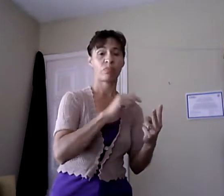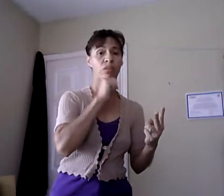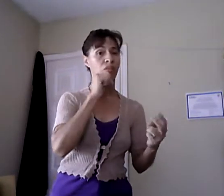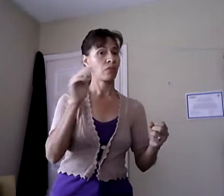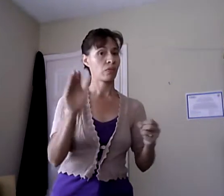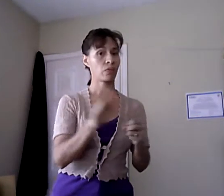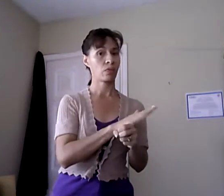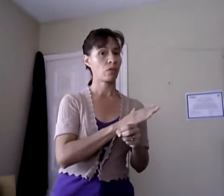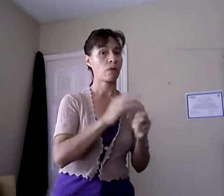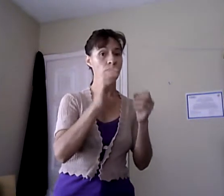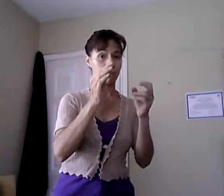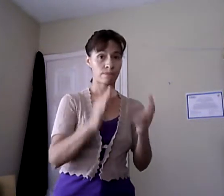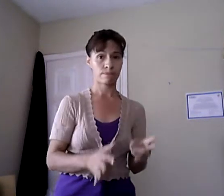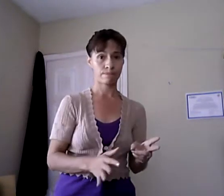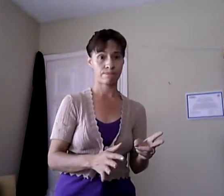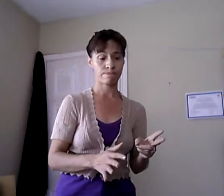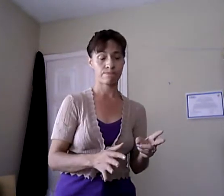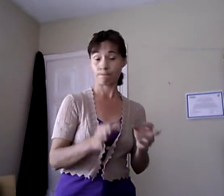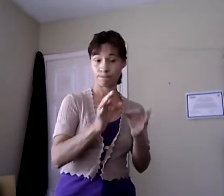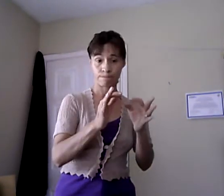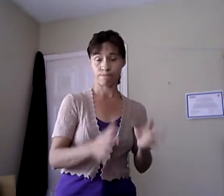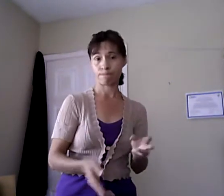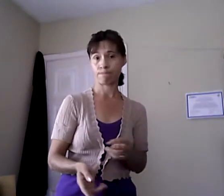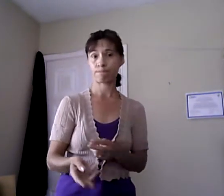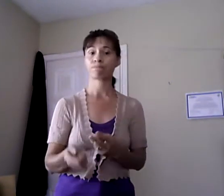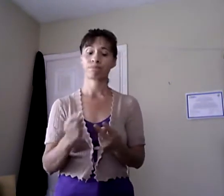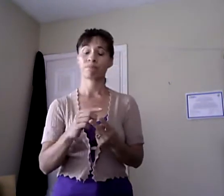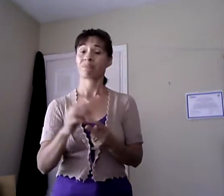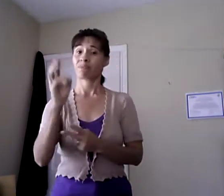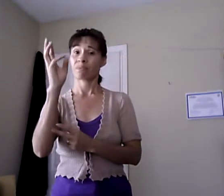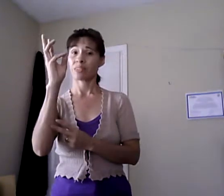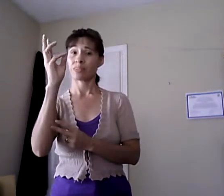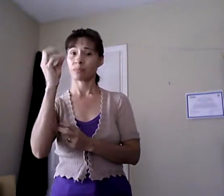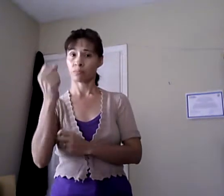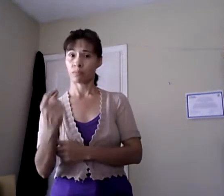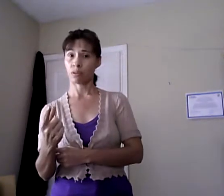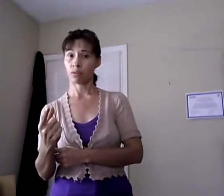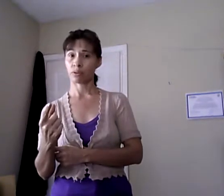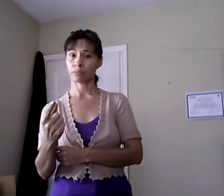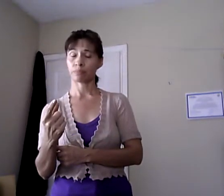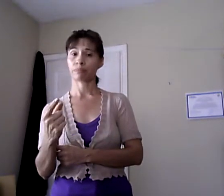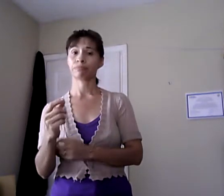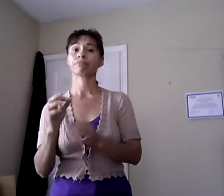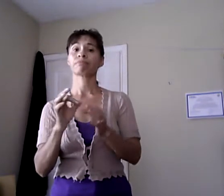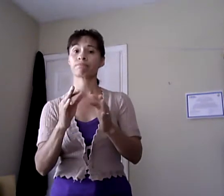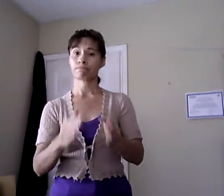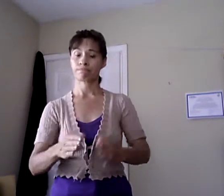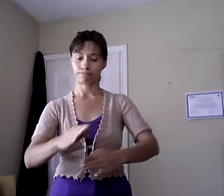out of 11 interpreters in Washoe County need to look at a standard for an educational interpreter.